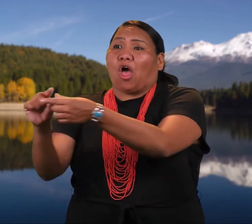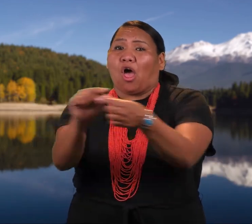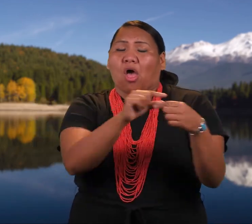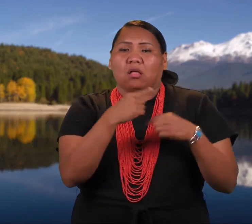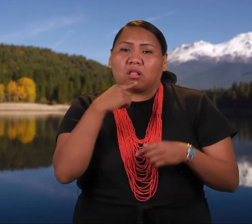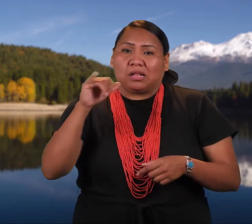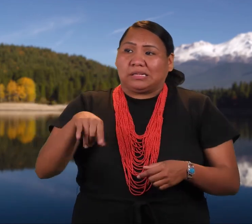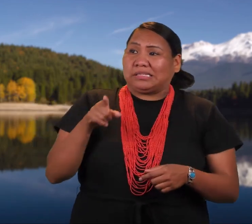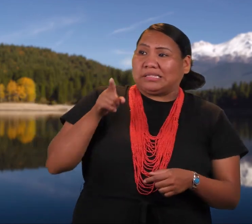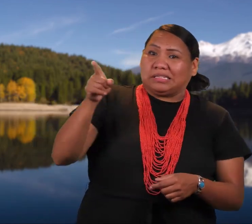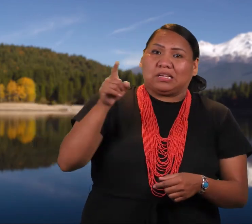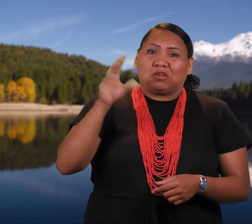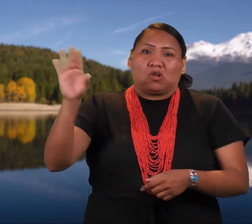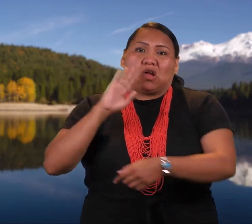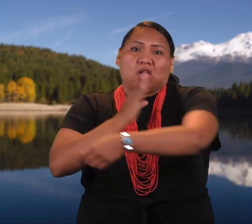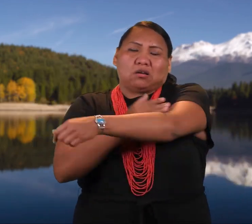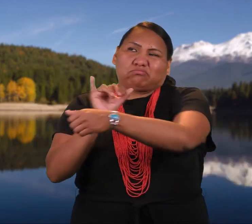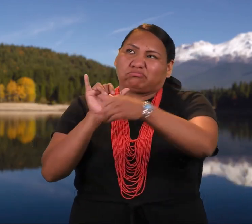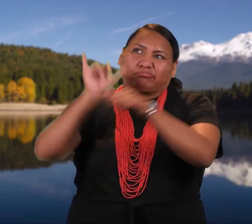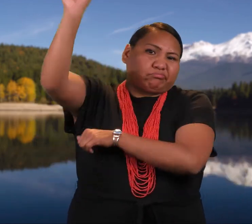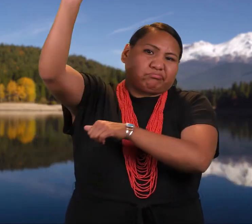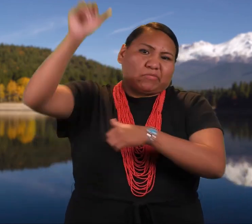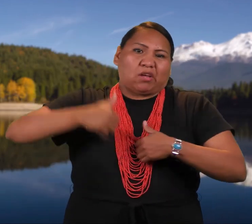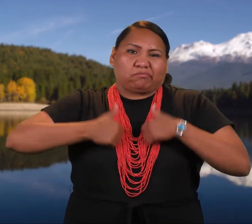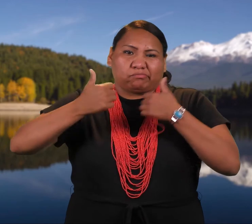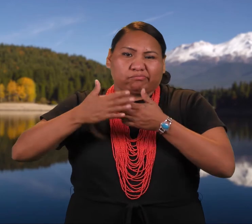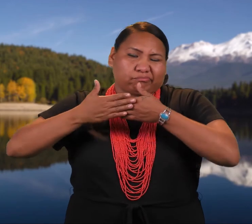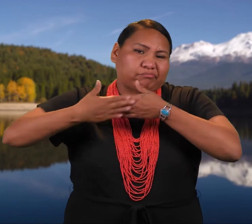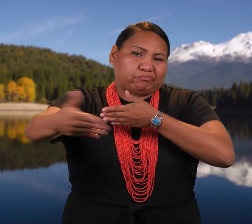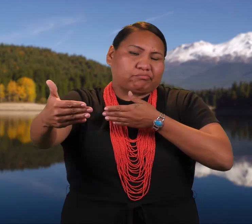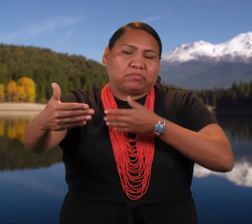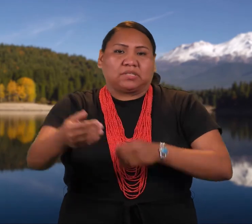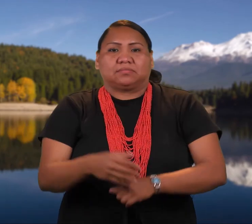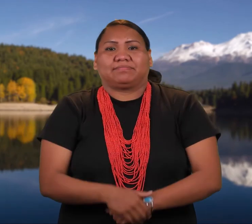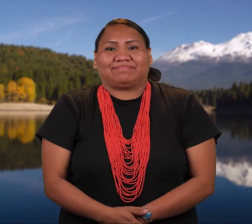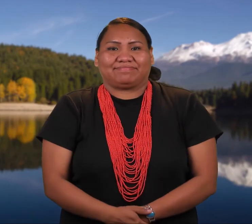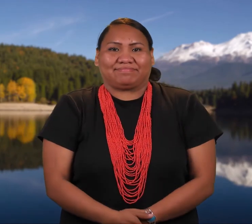out in the center of his lodge and took his daughter back up to the sky to live.